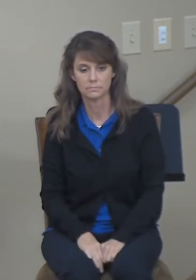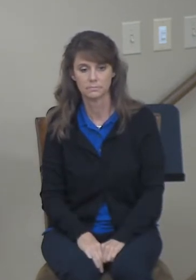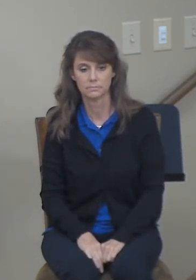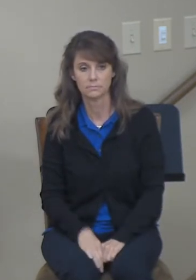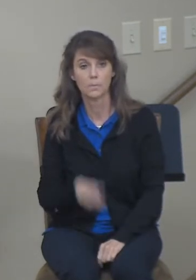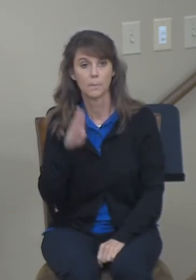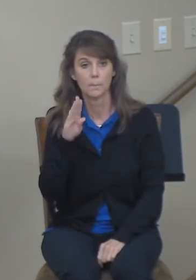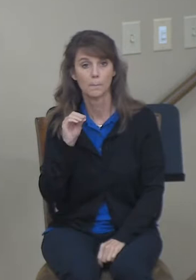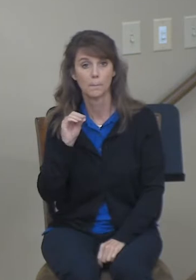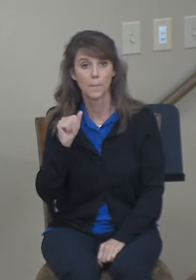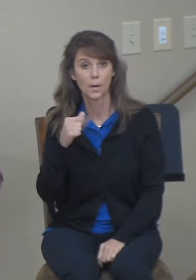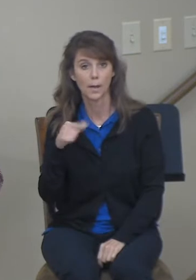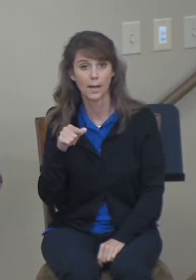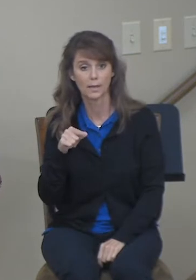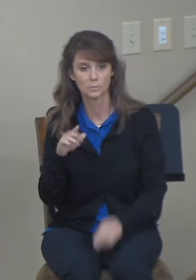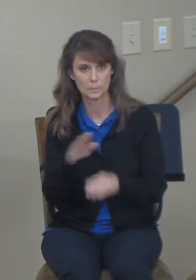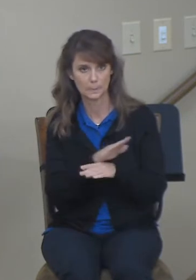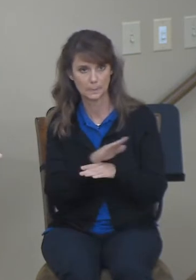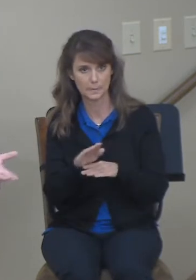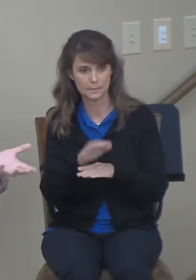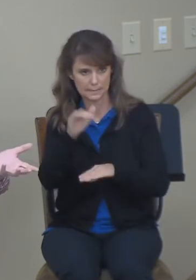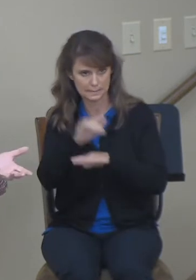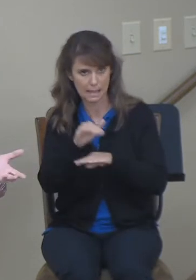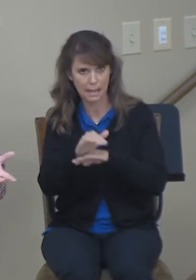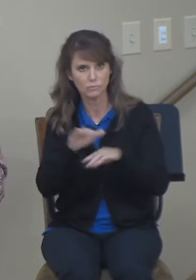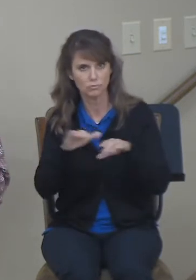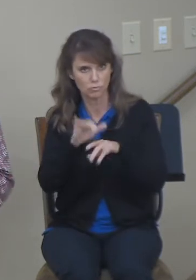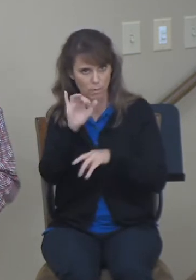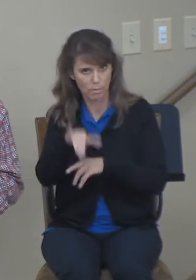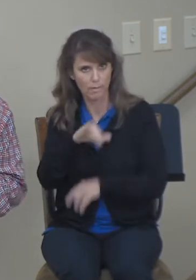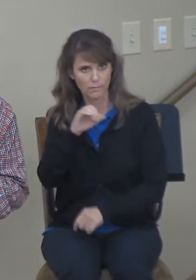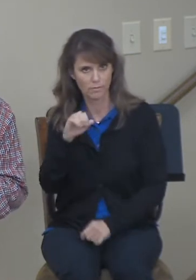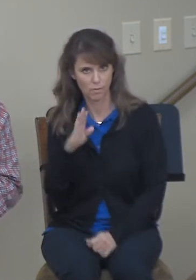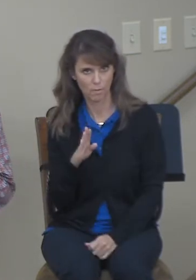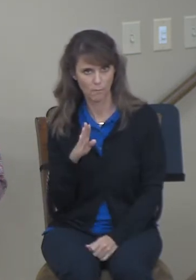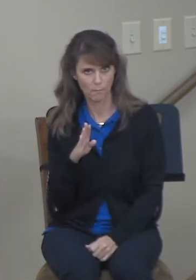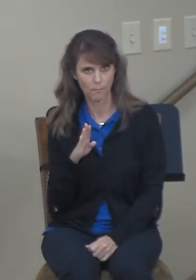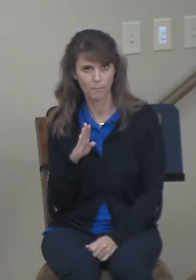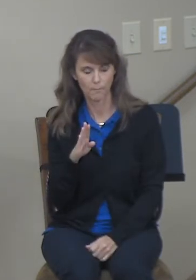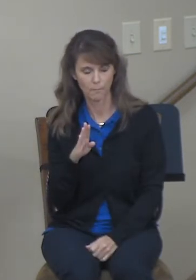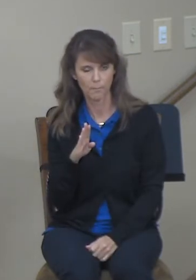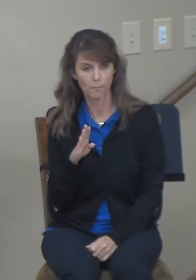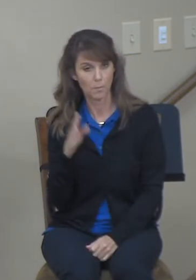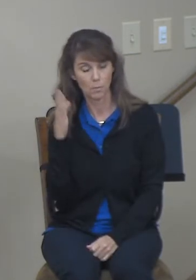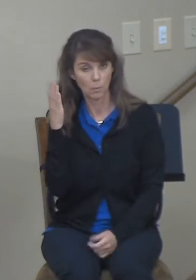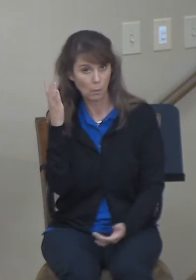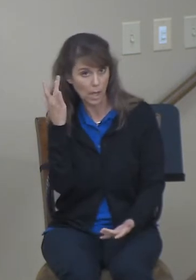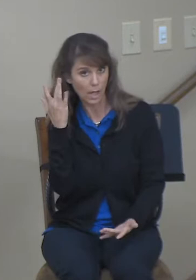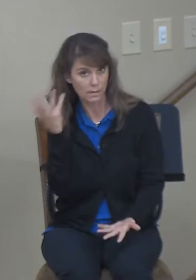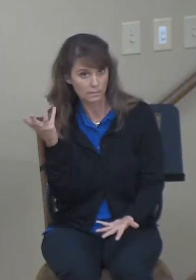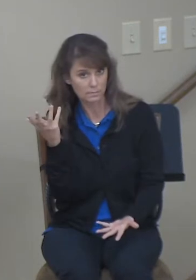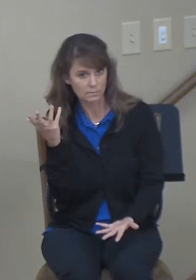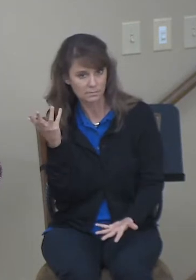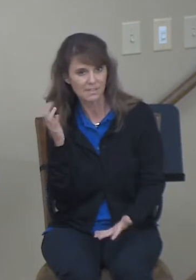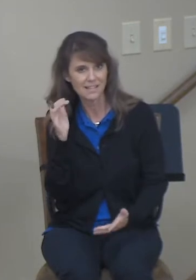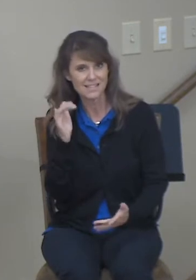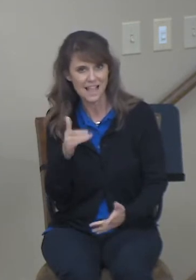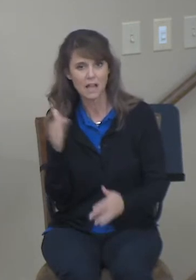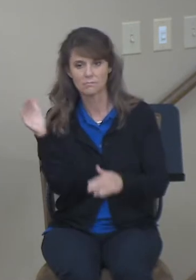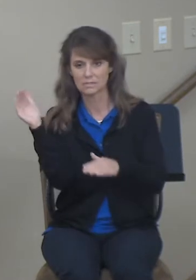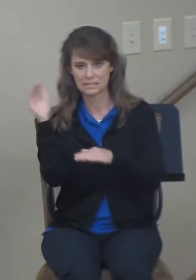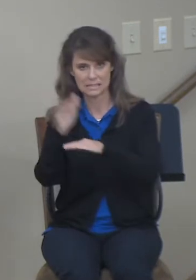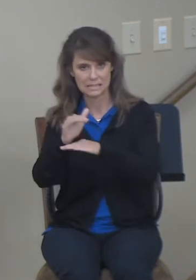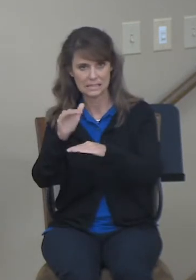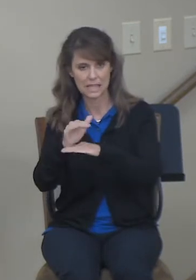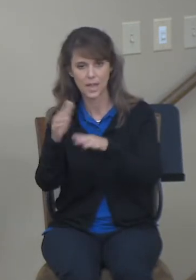Boaz apparently was doing this at night because the only reason we can speculate is that that's when the evening breezes